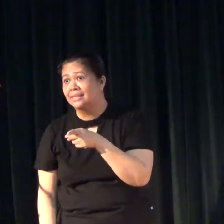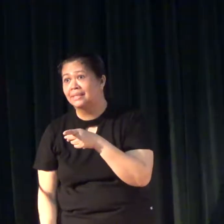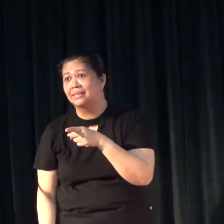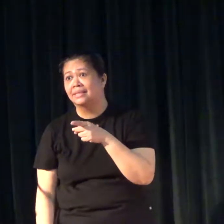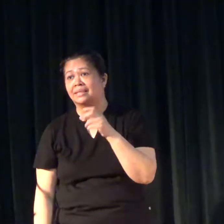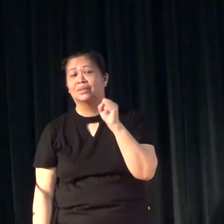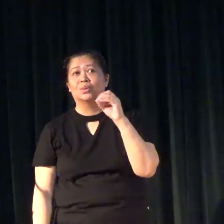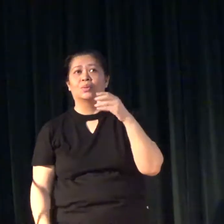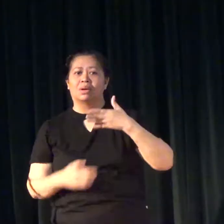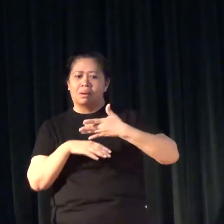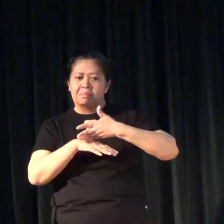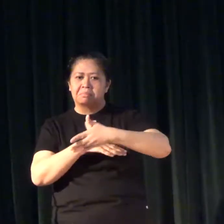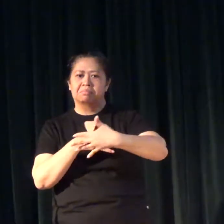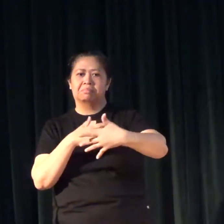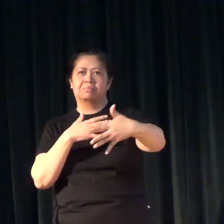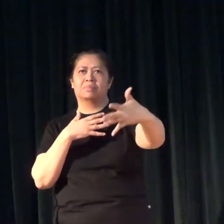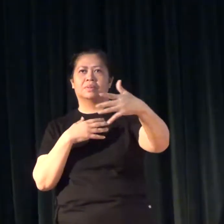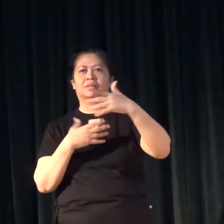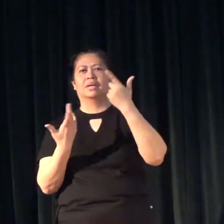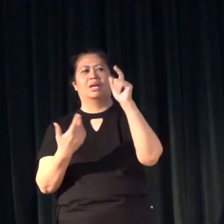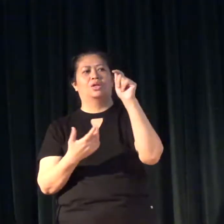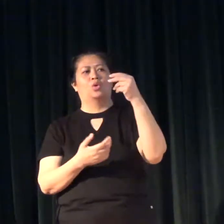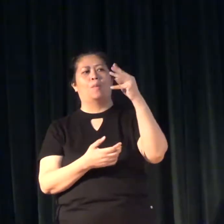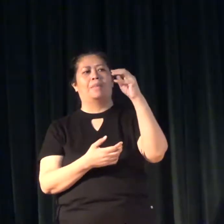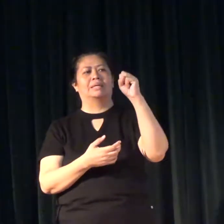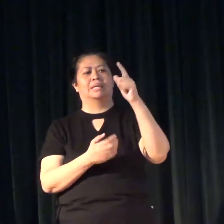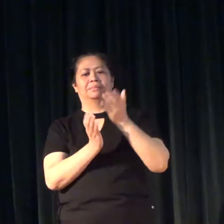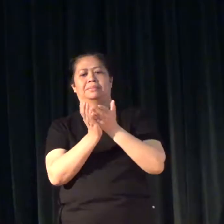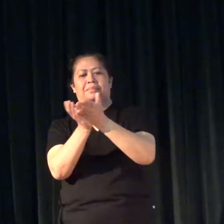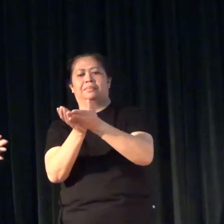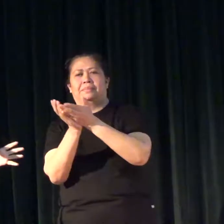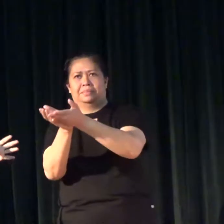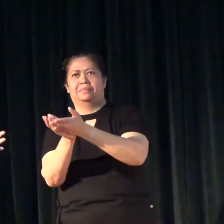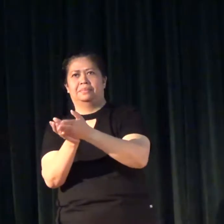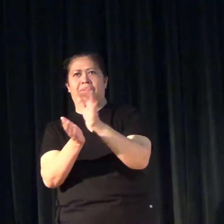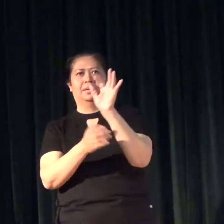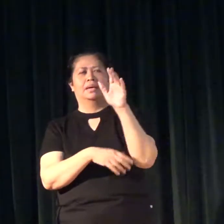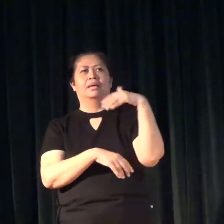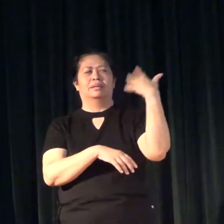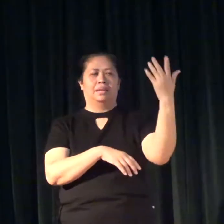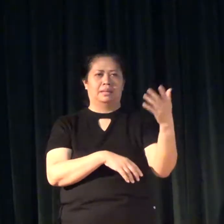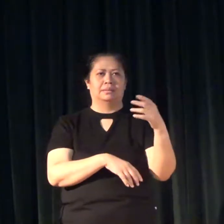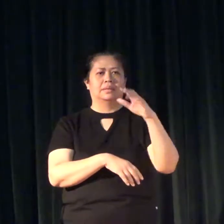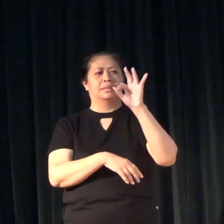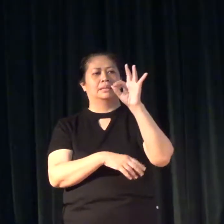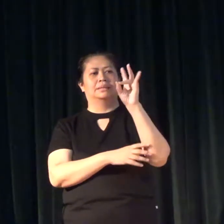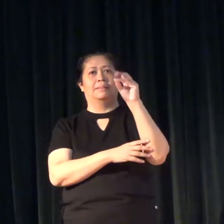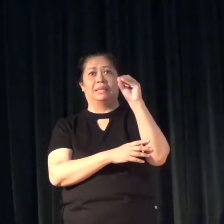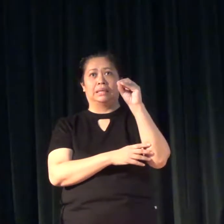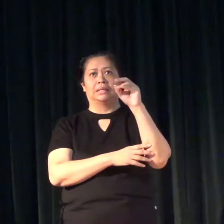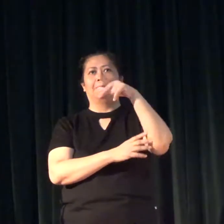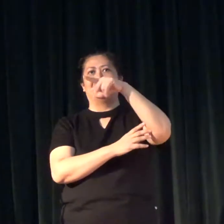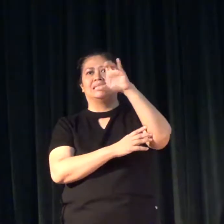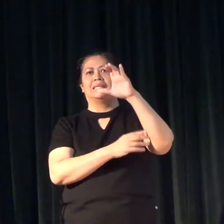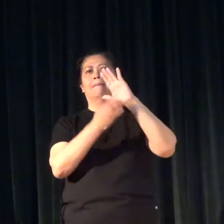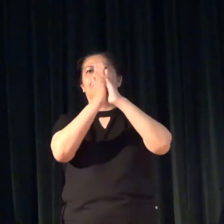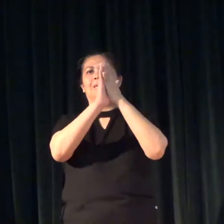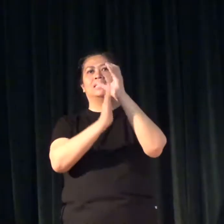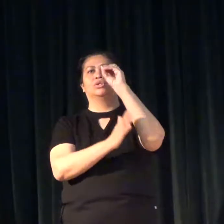So, after the coming of the POMA sites in the 1970s, the Peace Corps volunteers came.